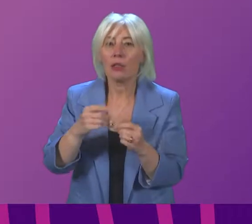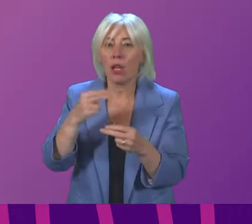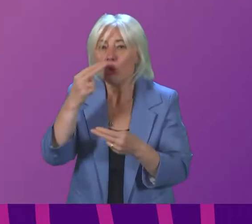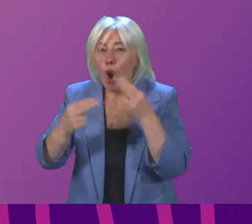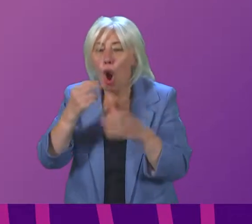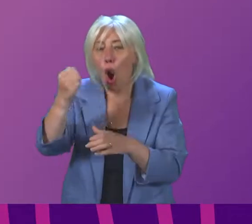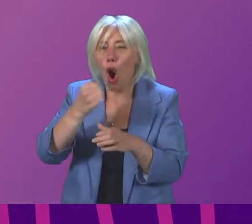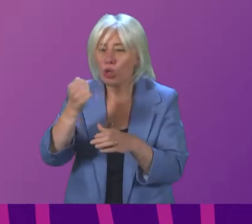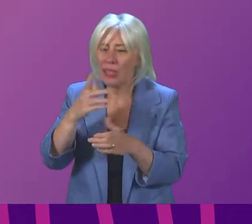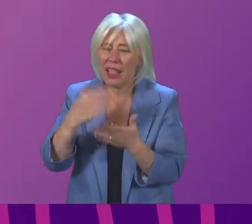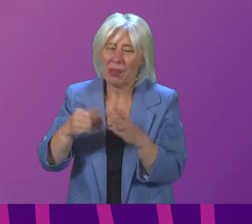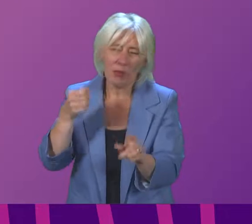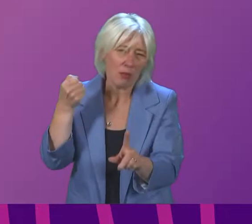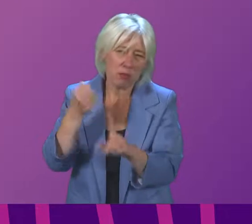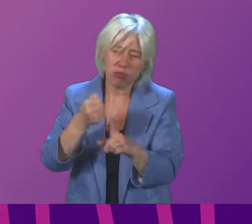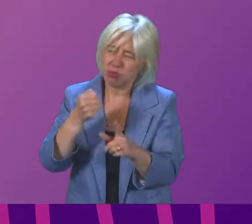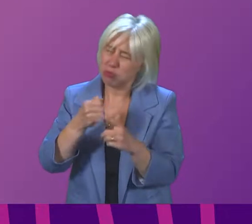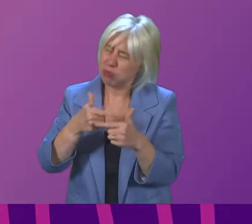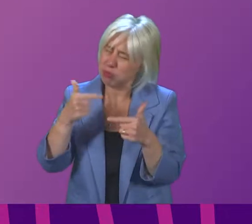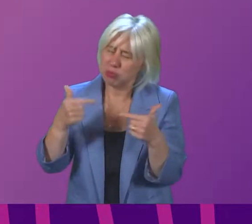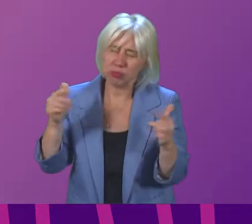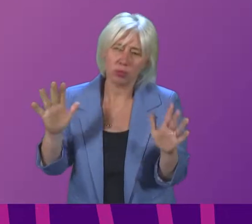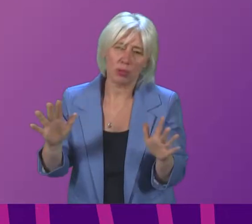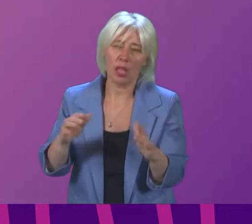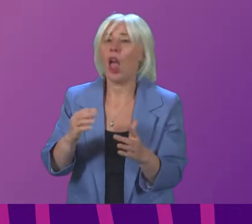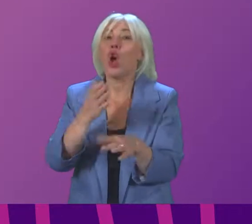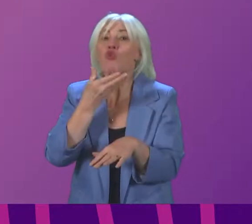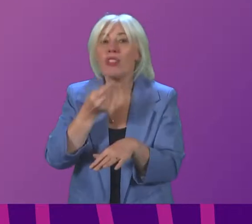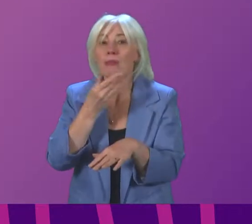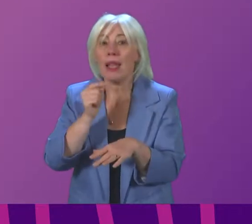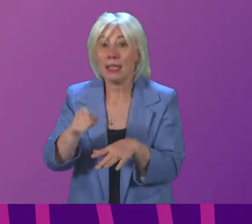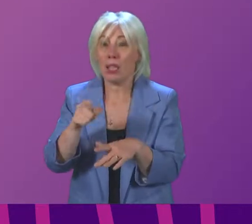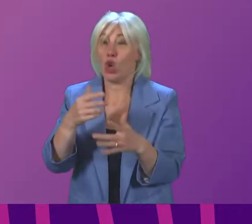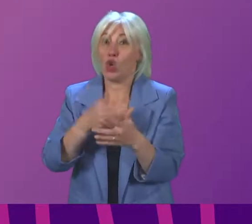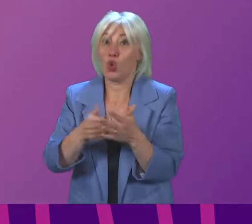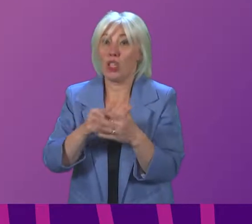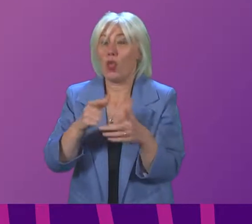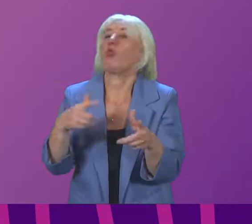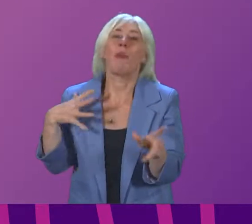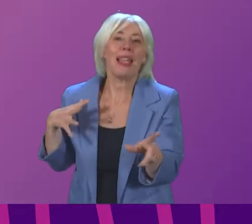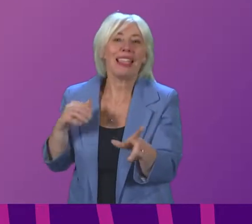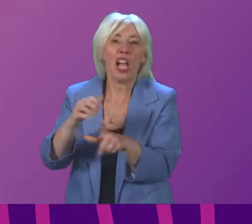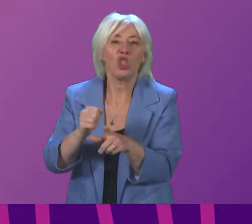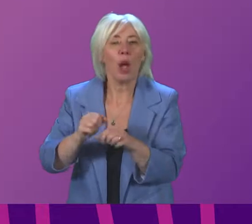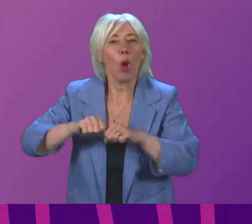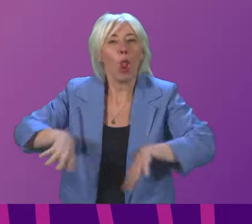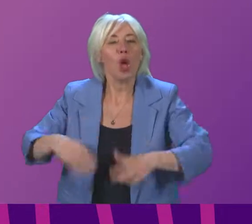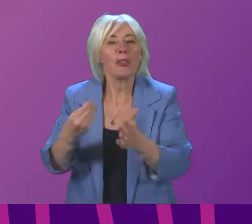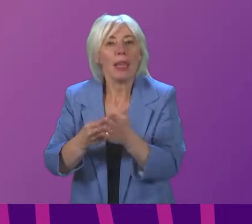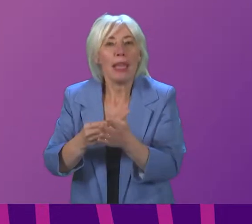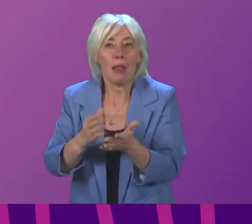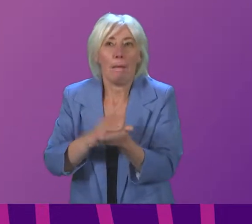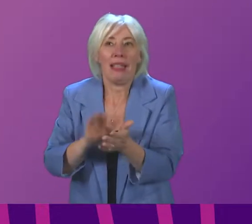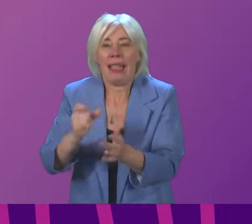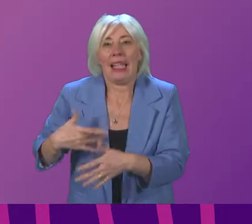sectors through this pandemic. Christmas is a time when many of these businesses would have been hoping to catch up on lost earnings in order to survive.